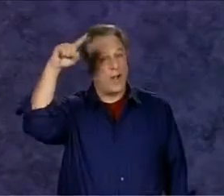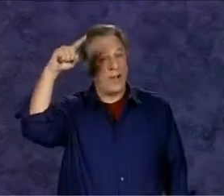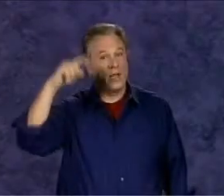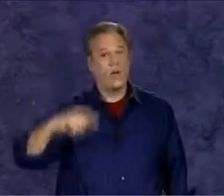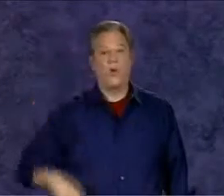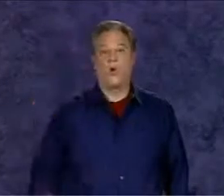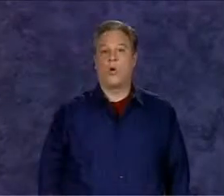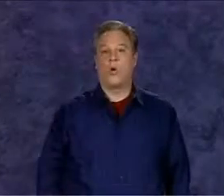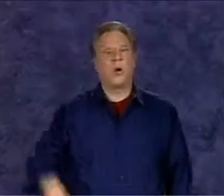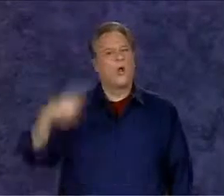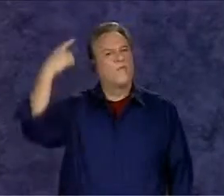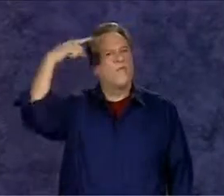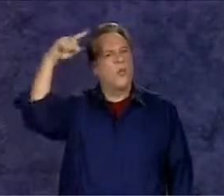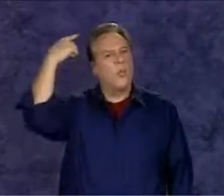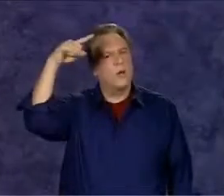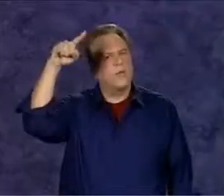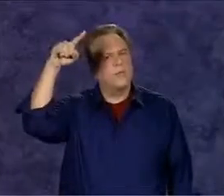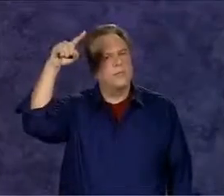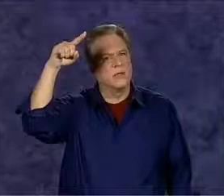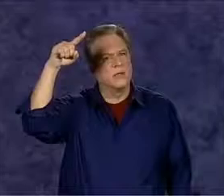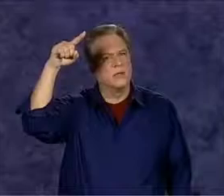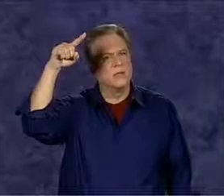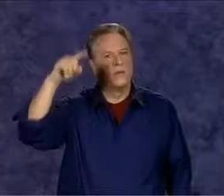or for what reason repeating